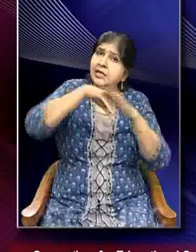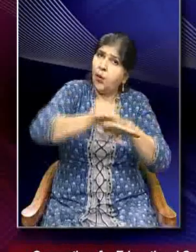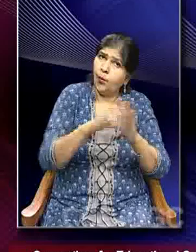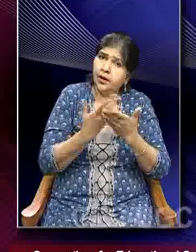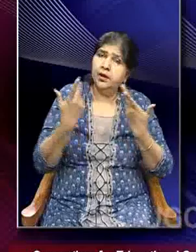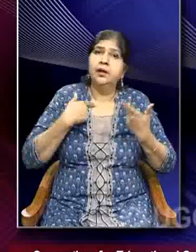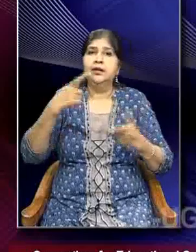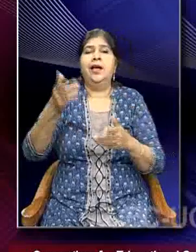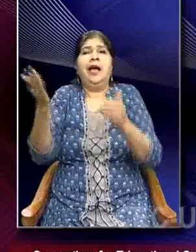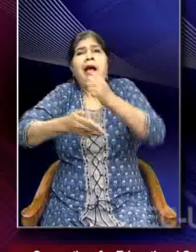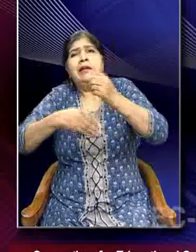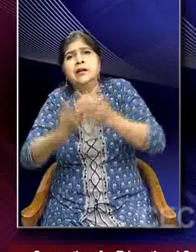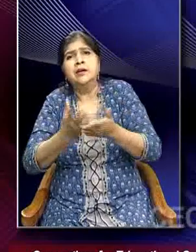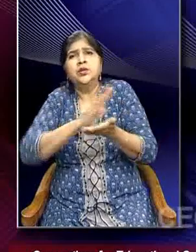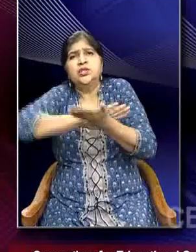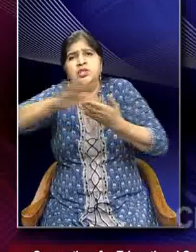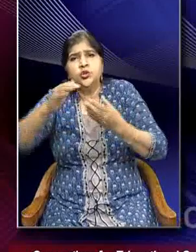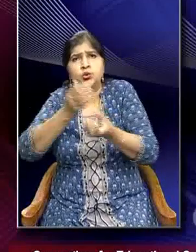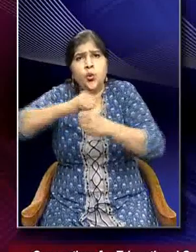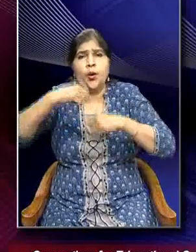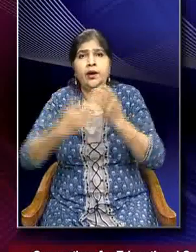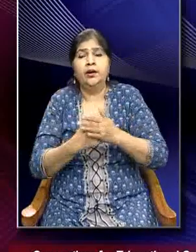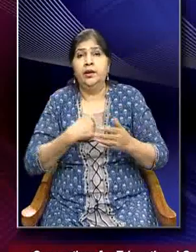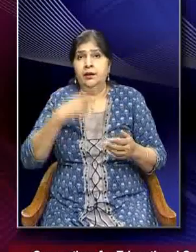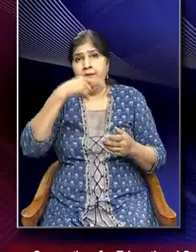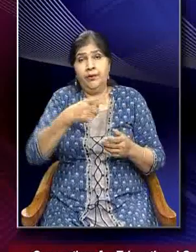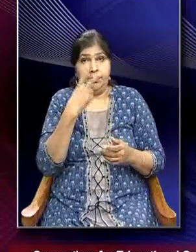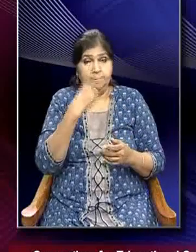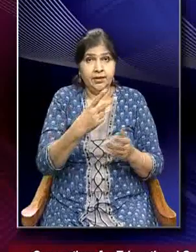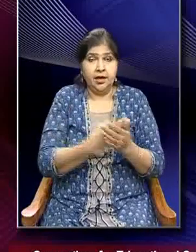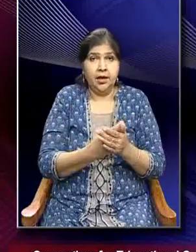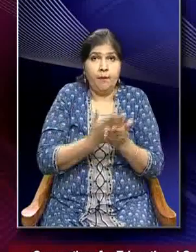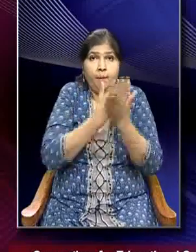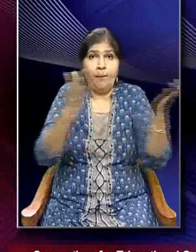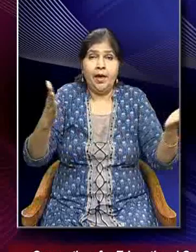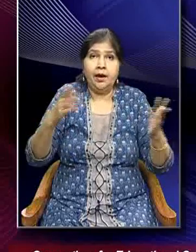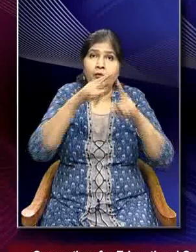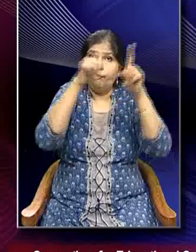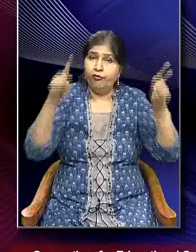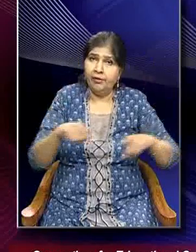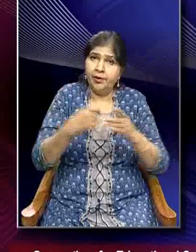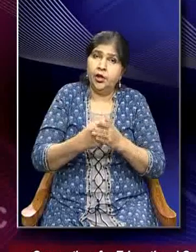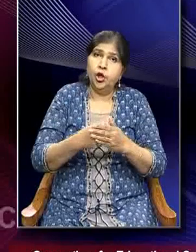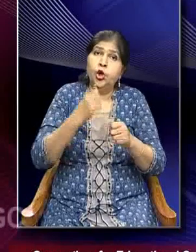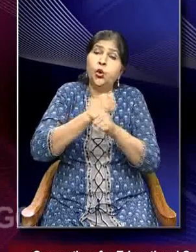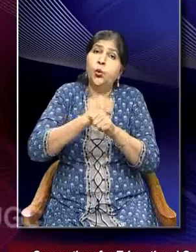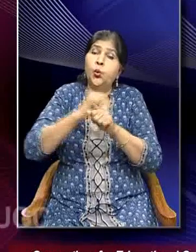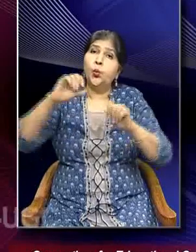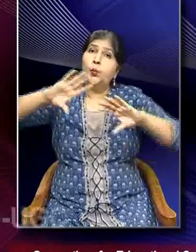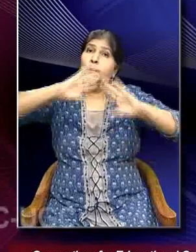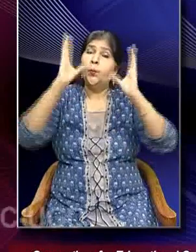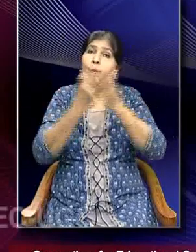So, therefore, we have to understand that when we look at the bigger framework of global governance and international